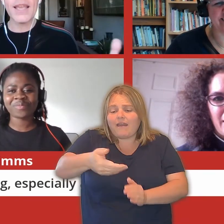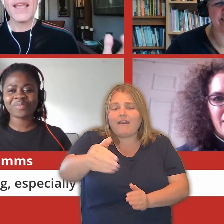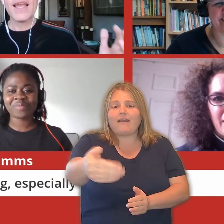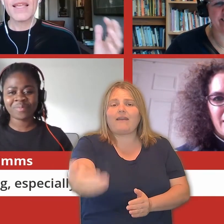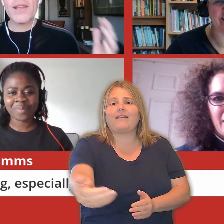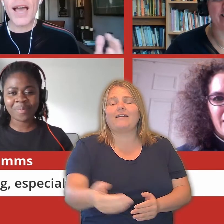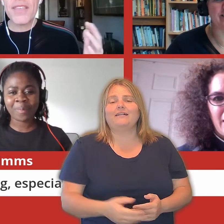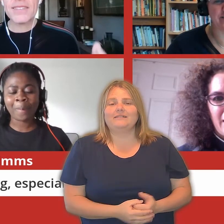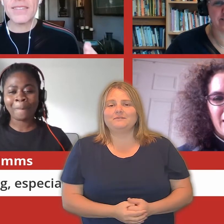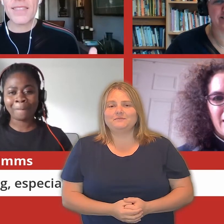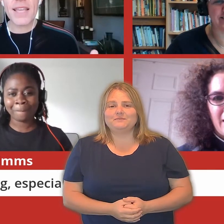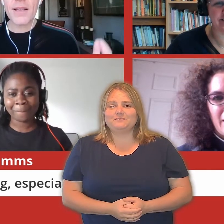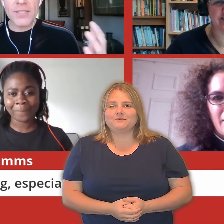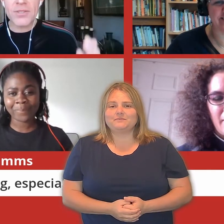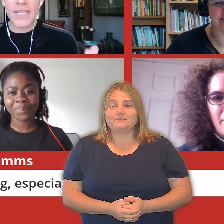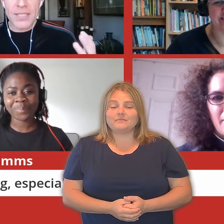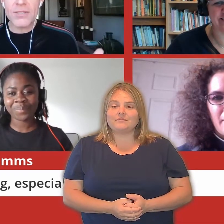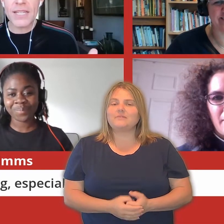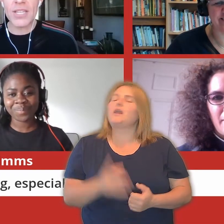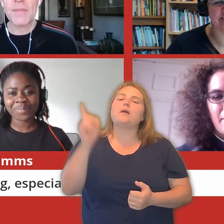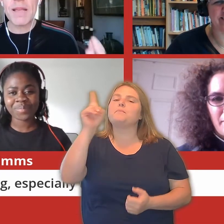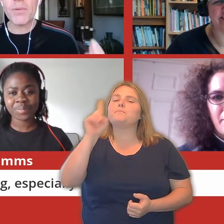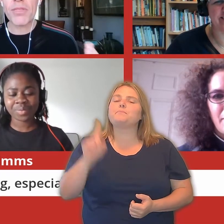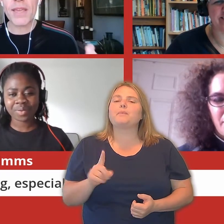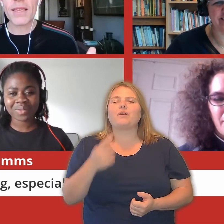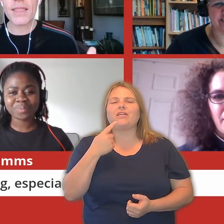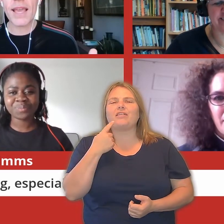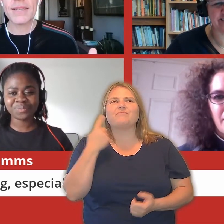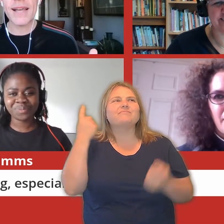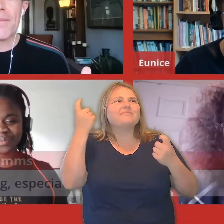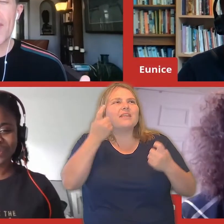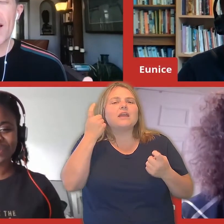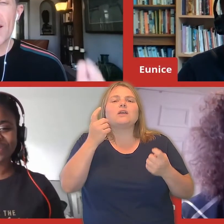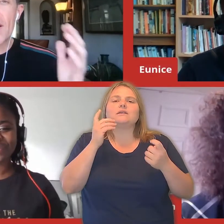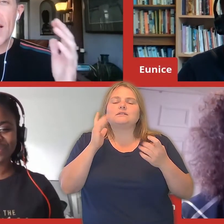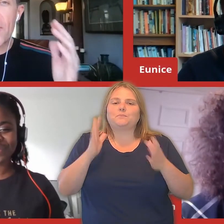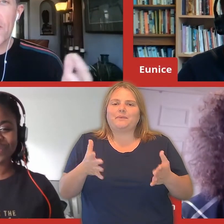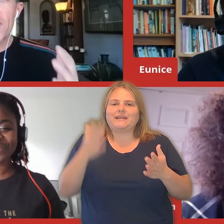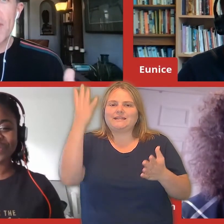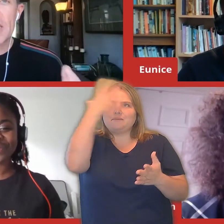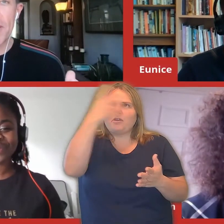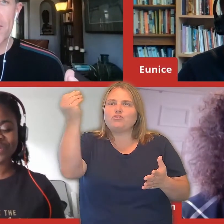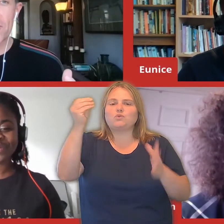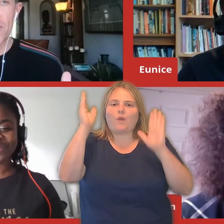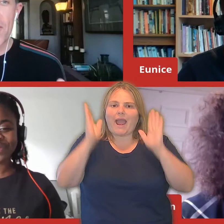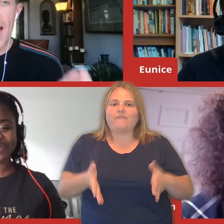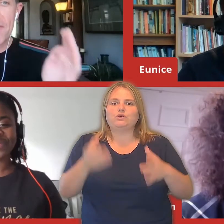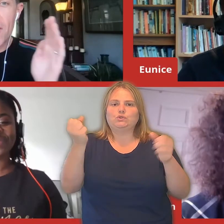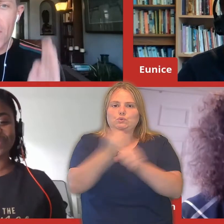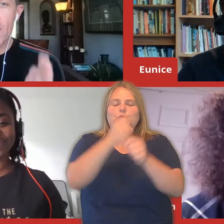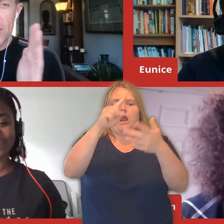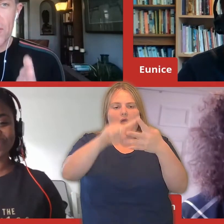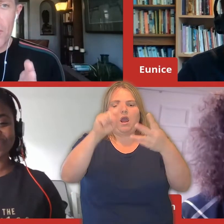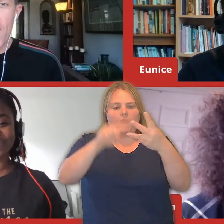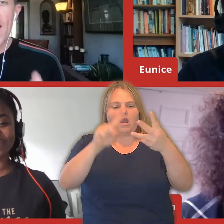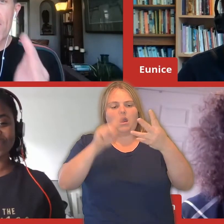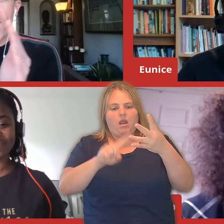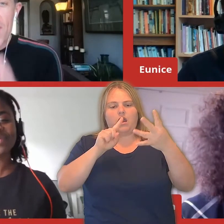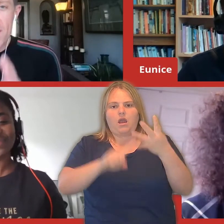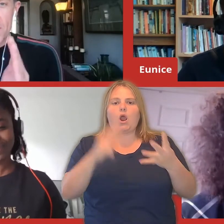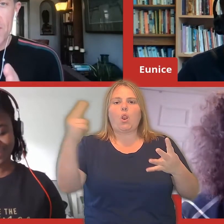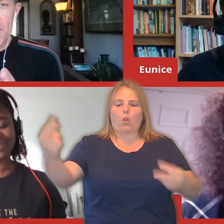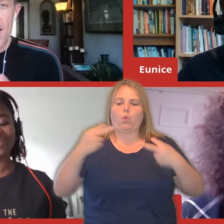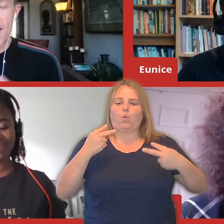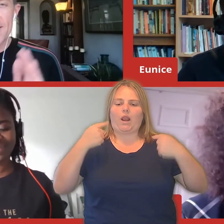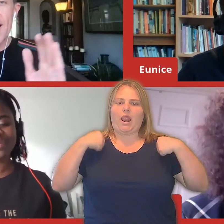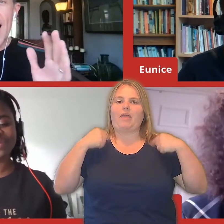walking. I think this is a thing, as you said, Jenny, people think that in order to be spiritual, you have to look a certain way or